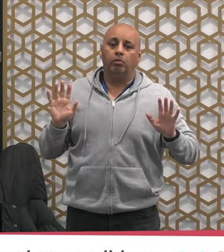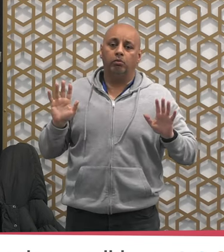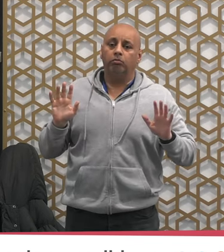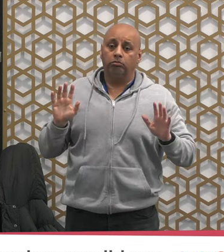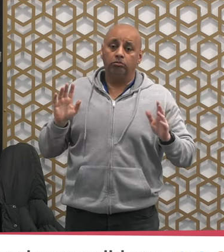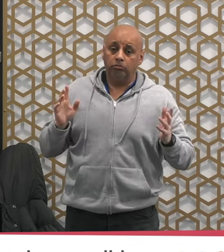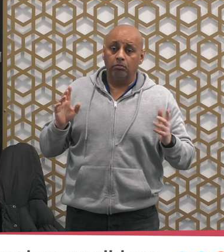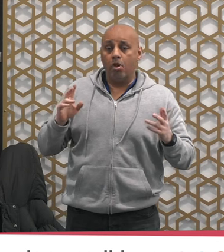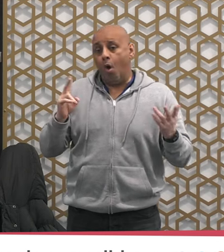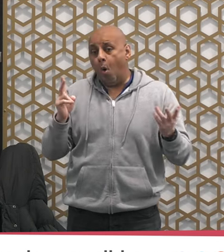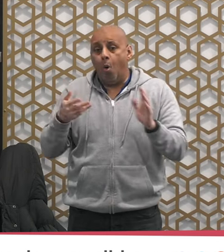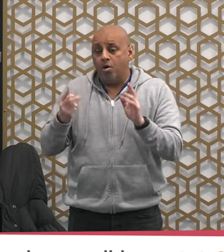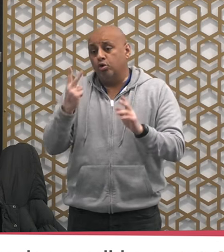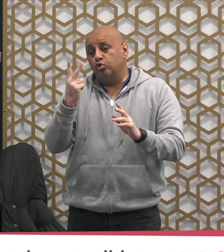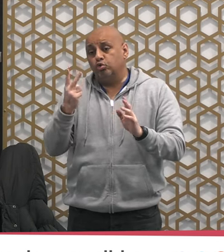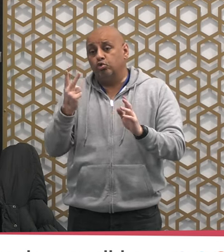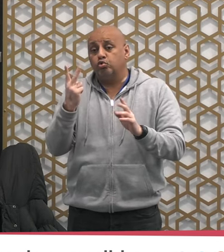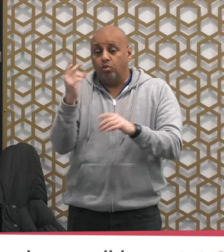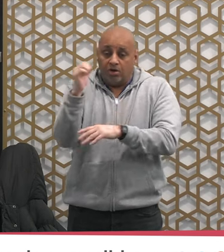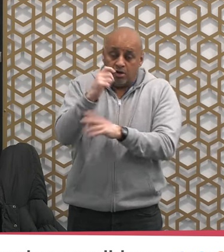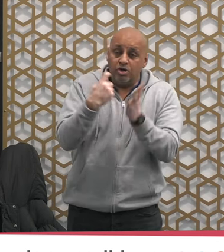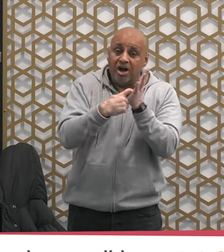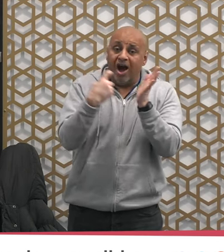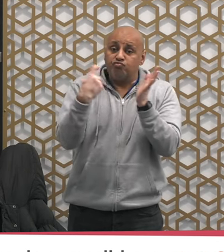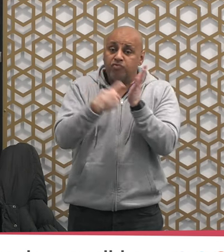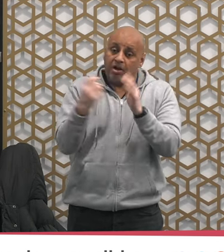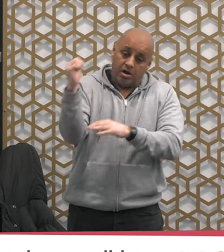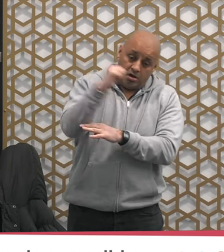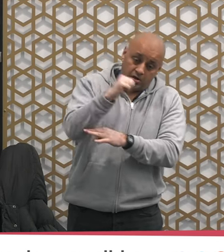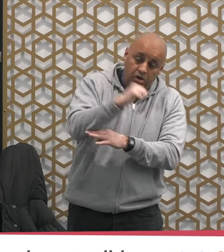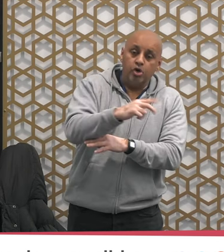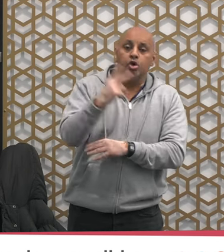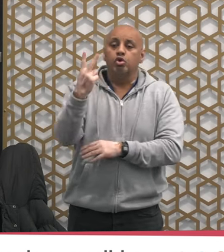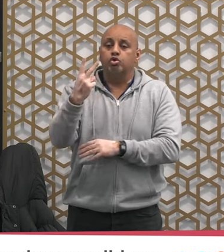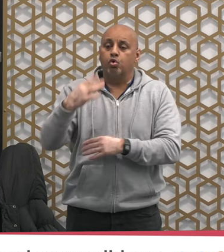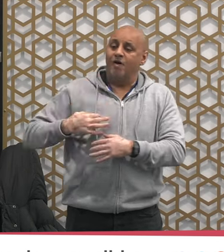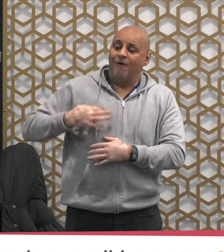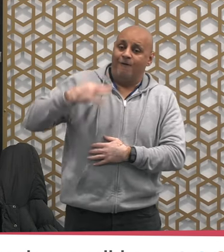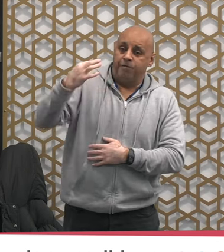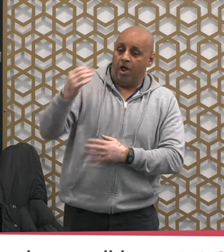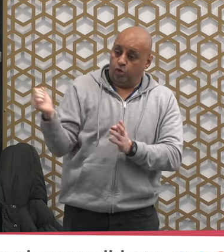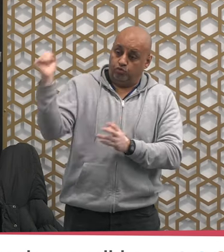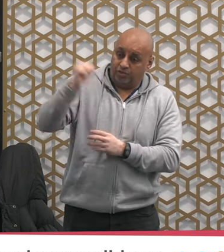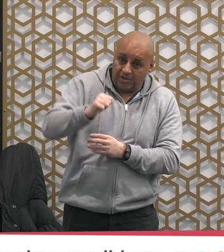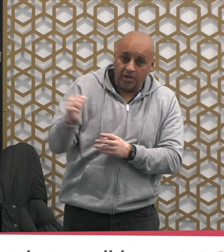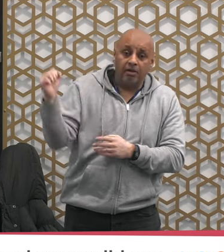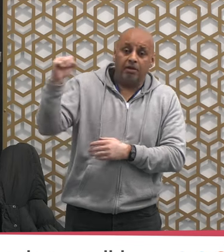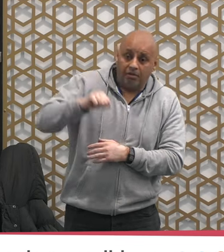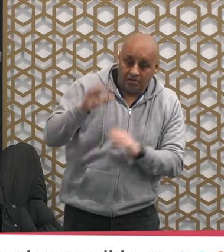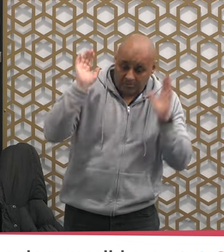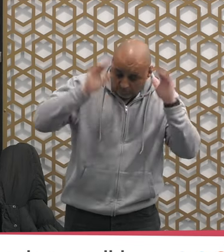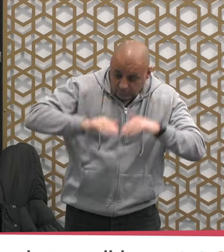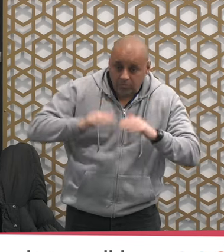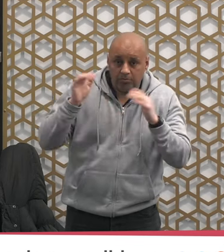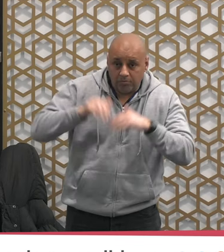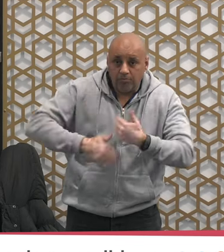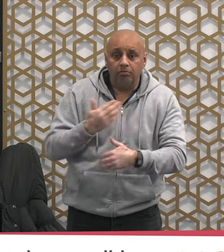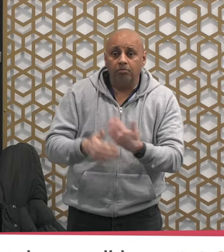extra as part of night pray after you have completed your Salat Al-Ishah before going to sleep but at